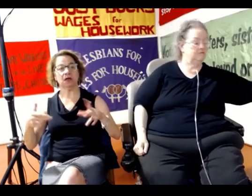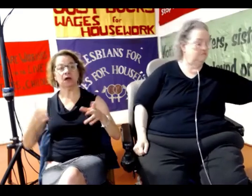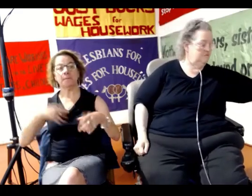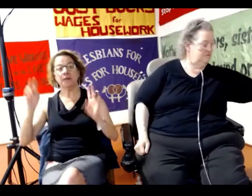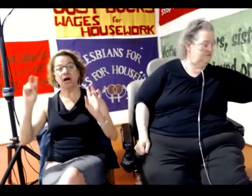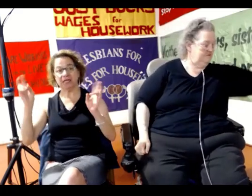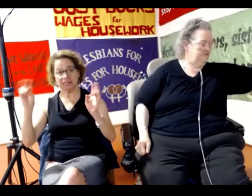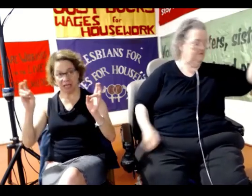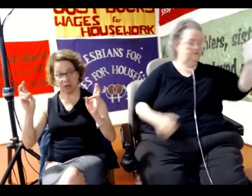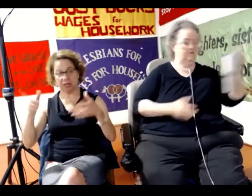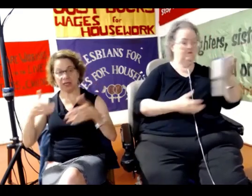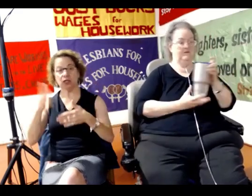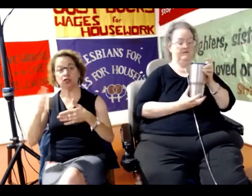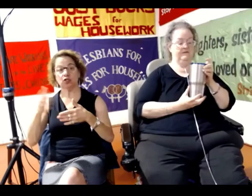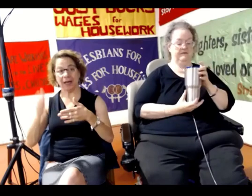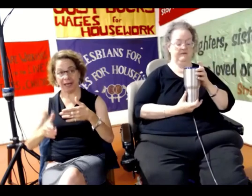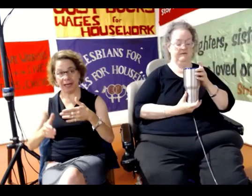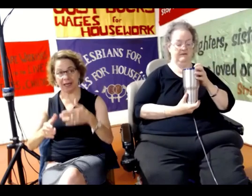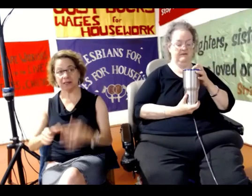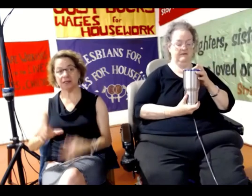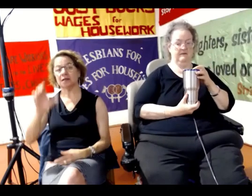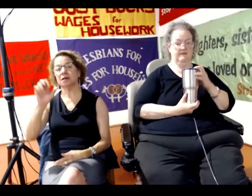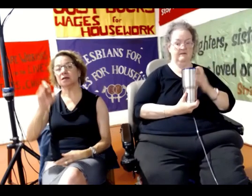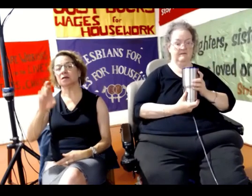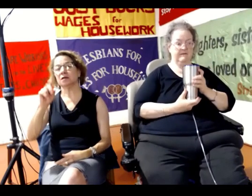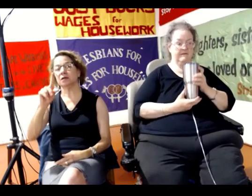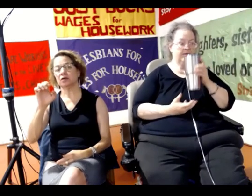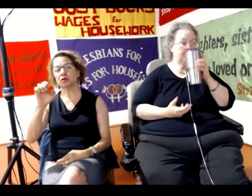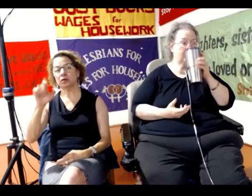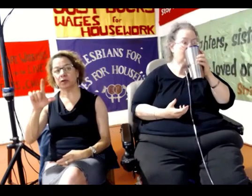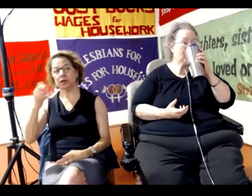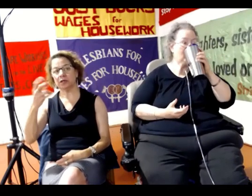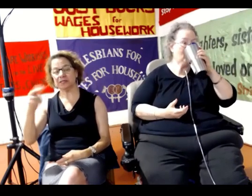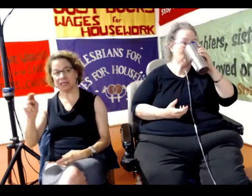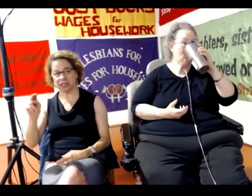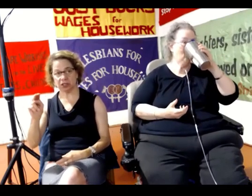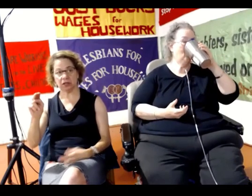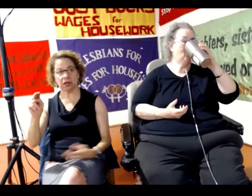was, end the criminalization of poverty and protest. It was complex.